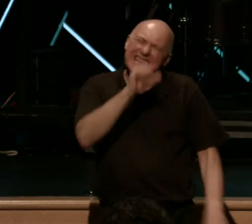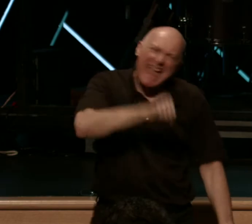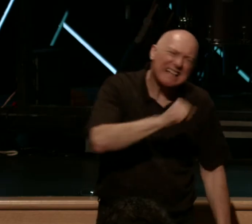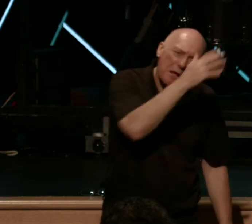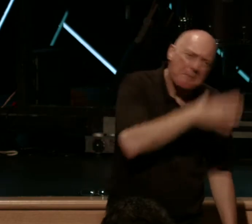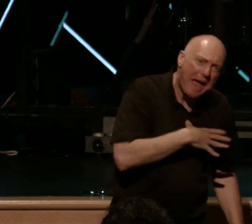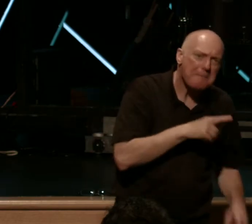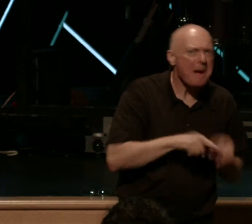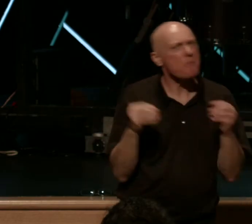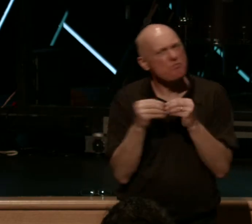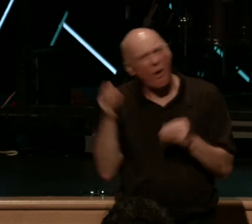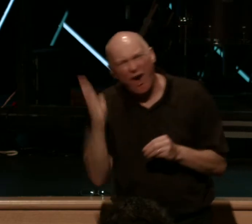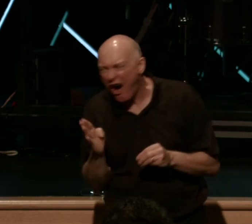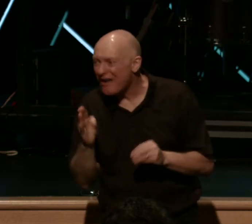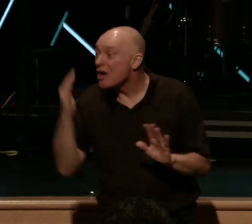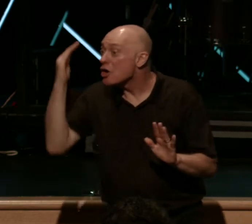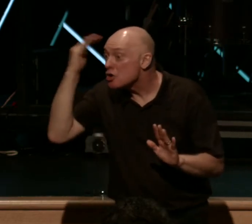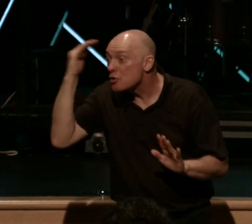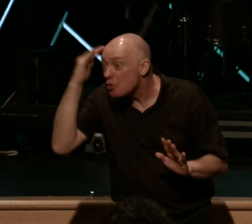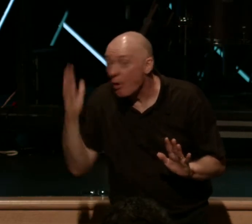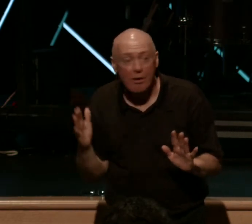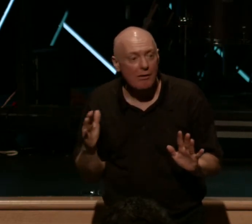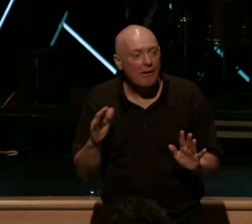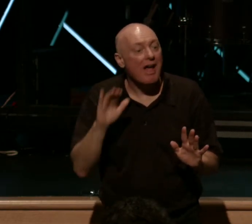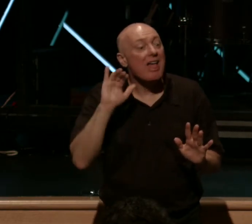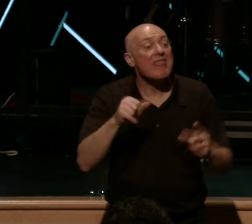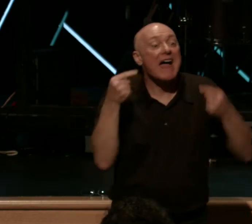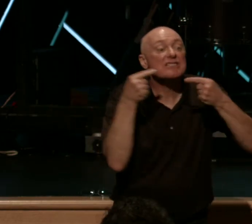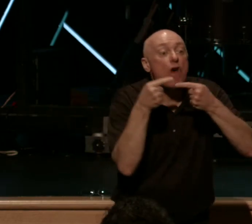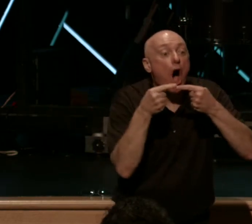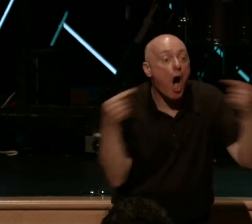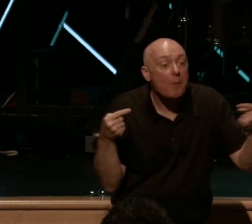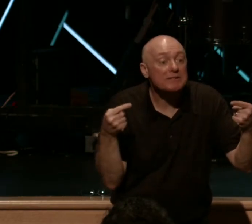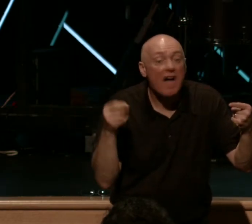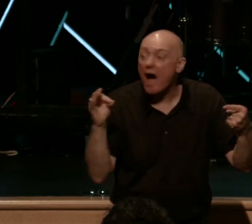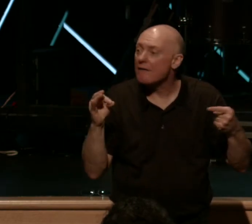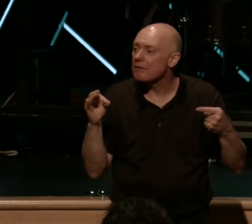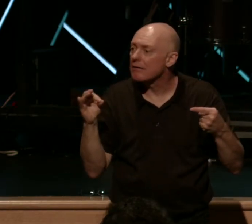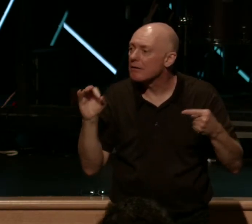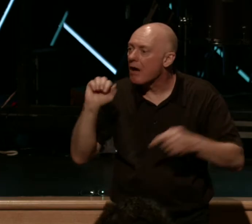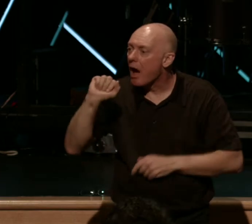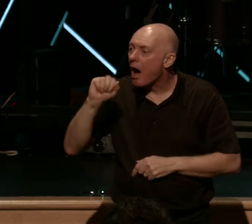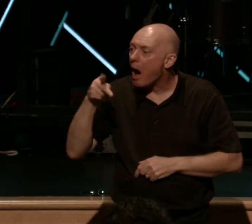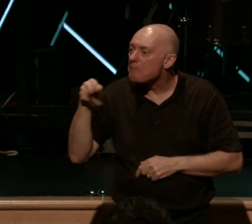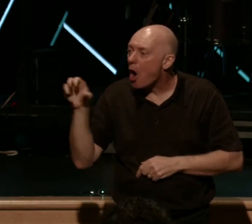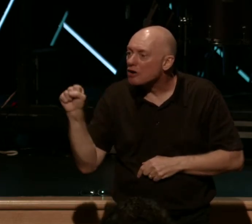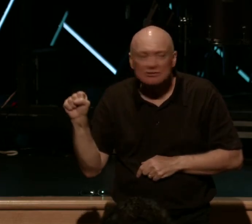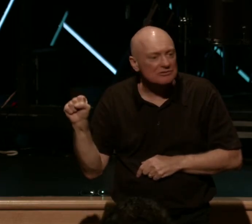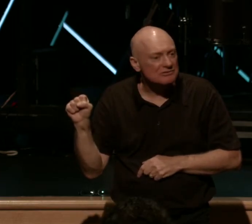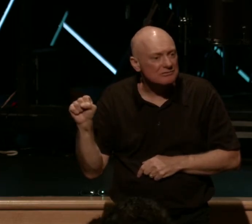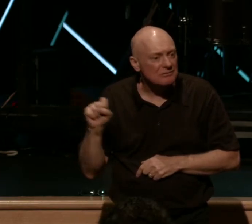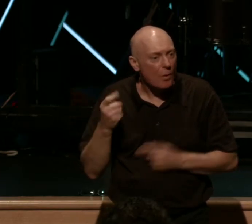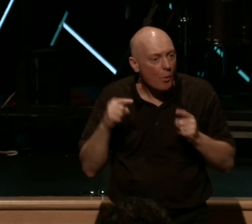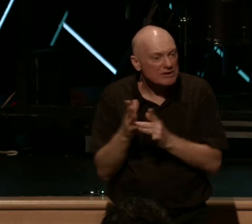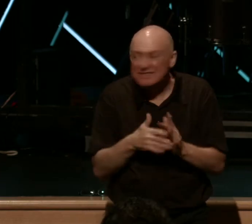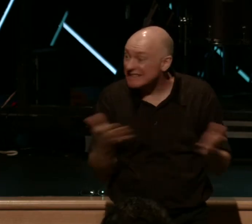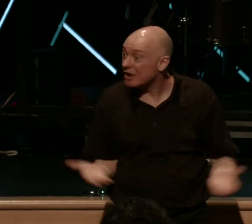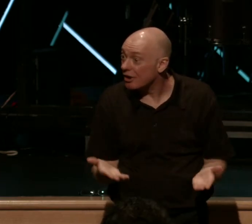more God. Do you know that is the exact opposite of the apostle's mindset when he was here? See, Jesus,